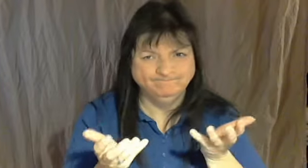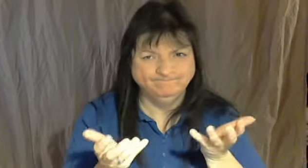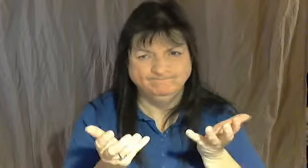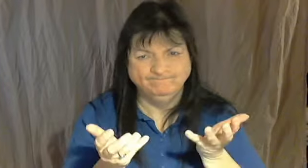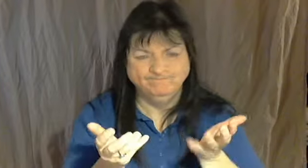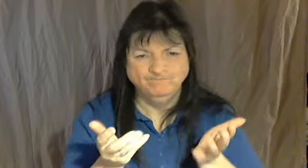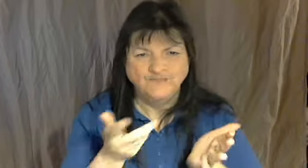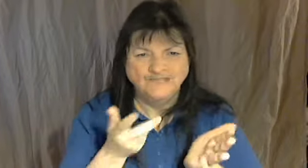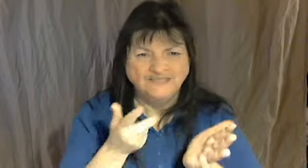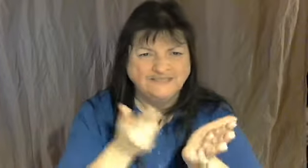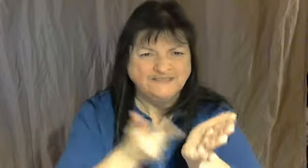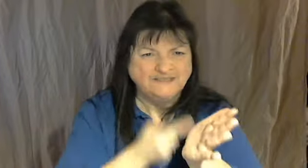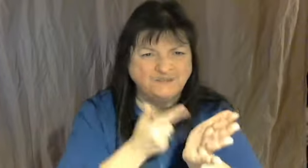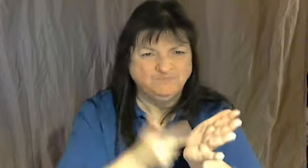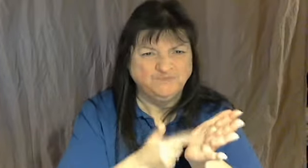Okay.